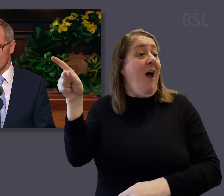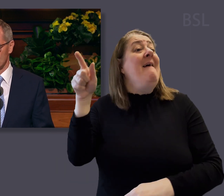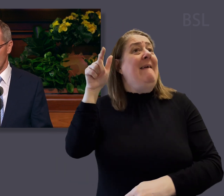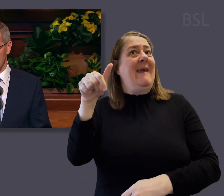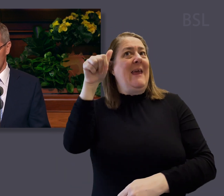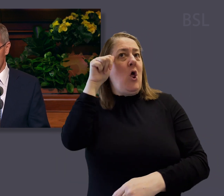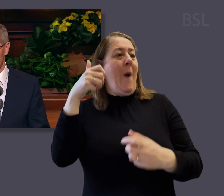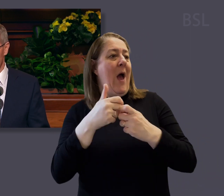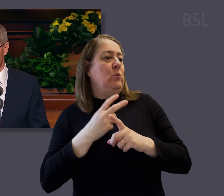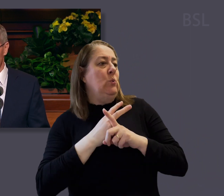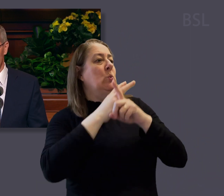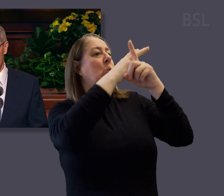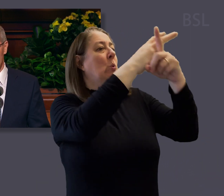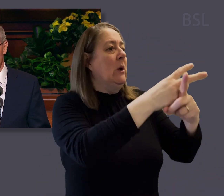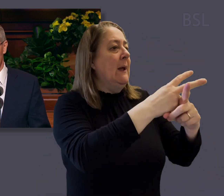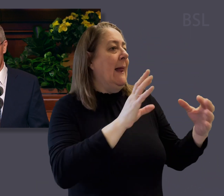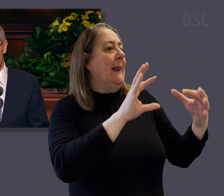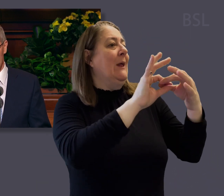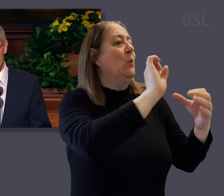to succor them according to their infirmities.